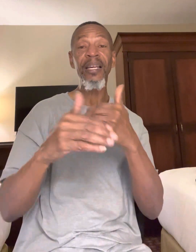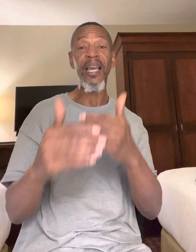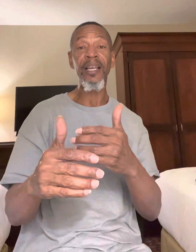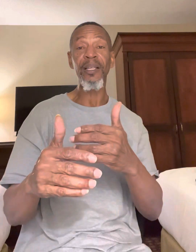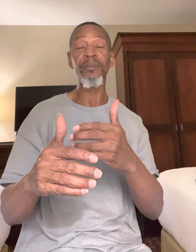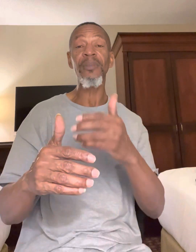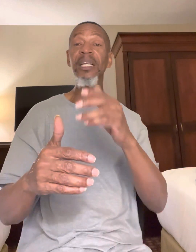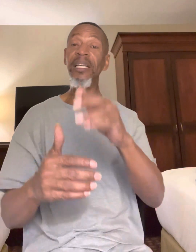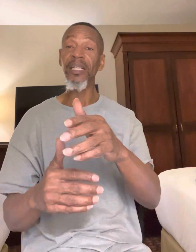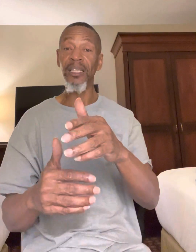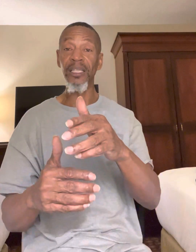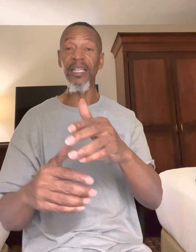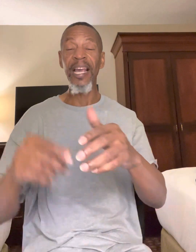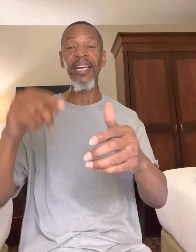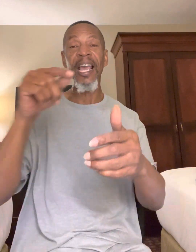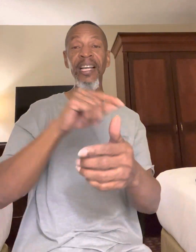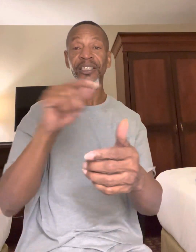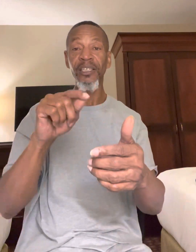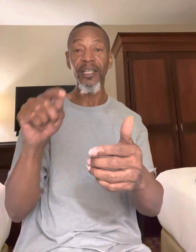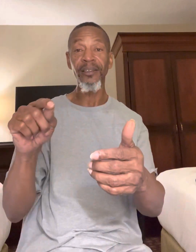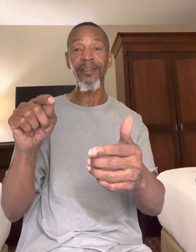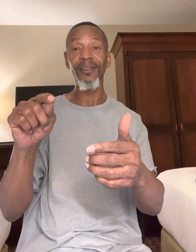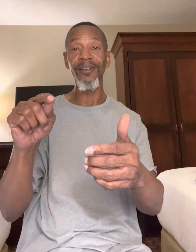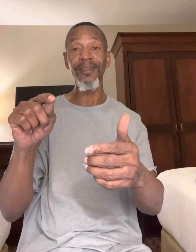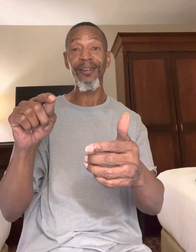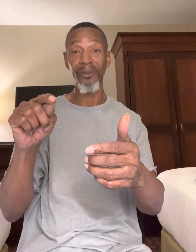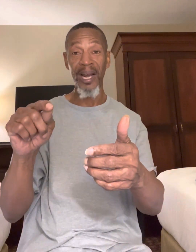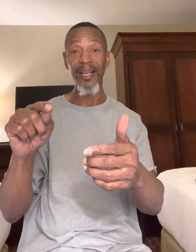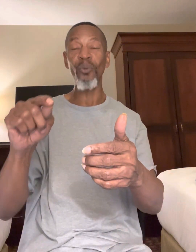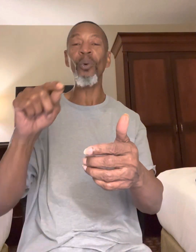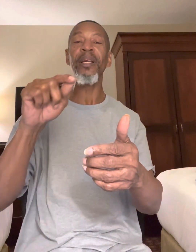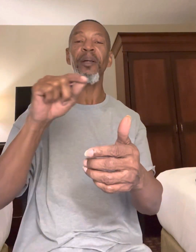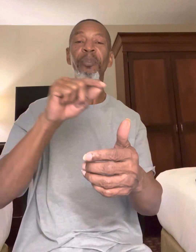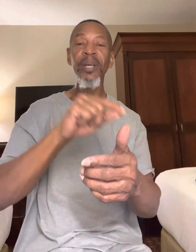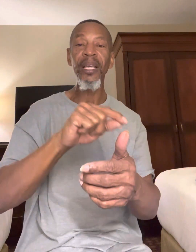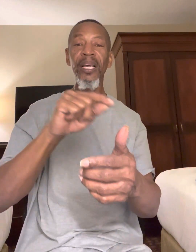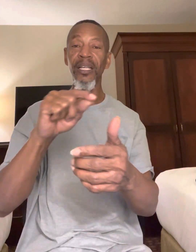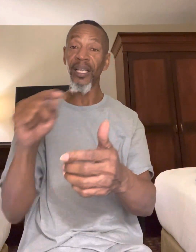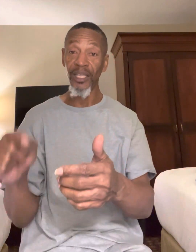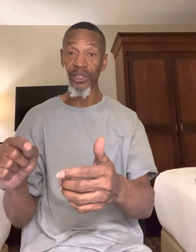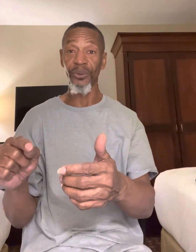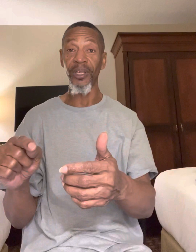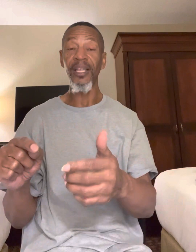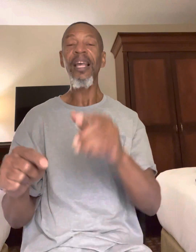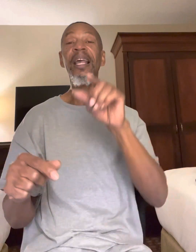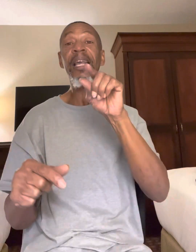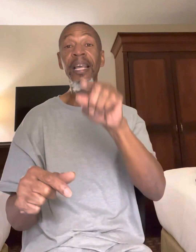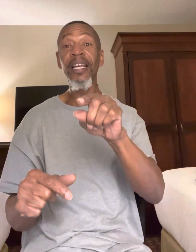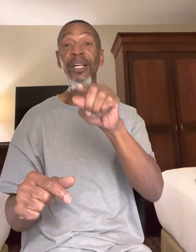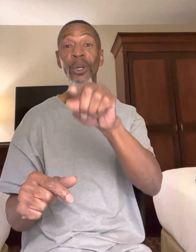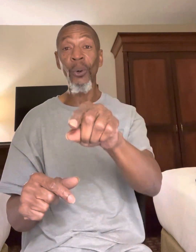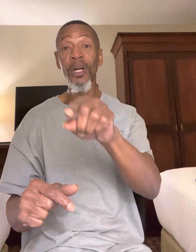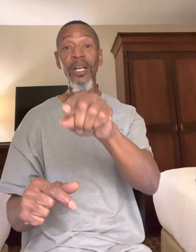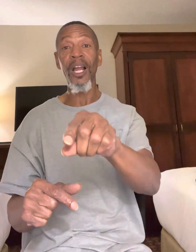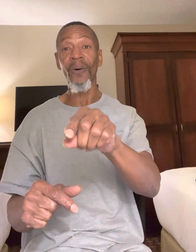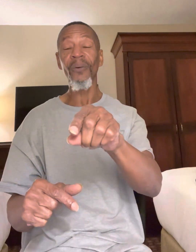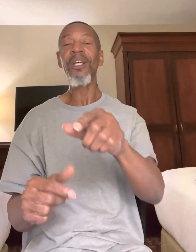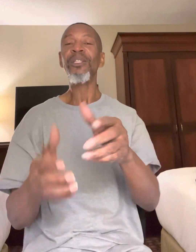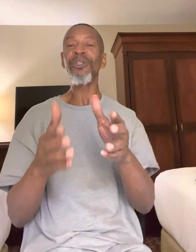name legally and etched it, right, with the pen of history in the court of law. So